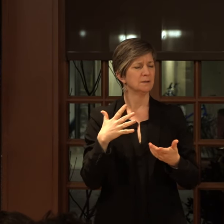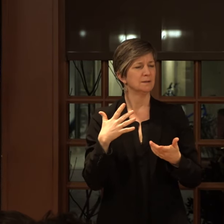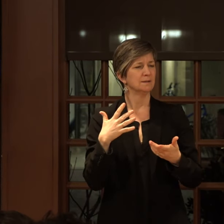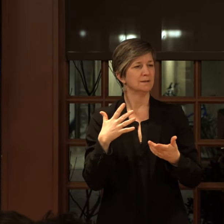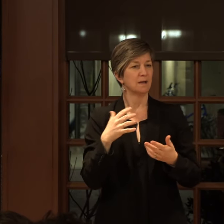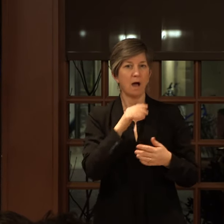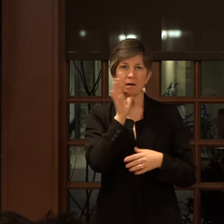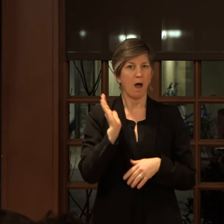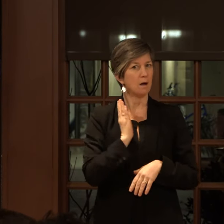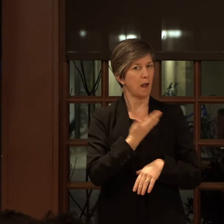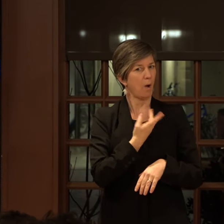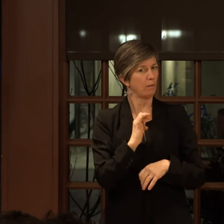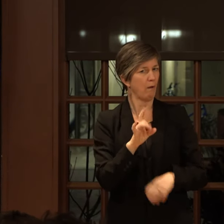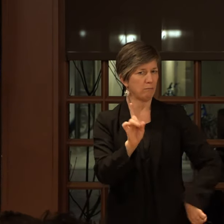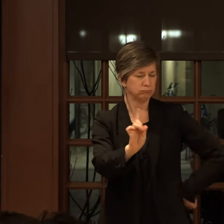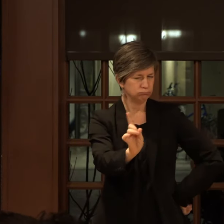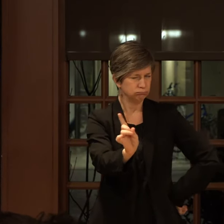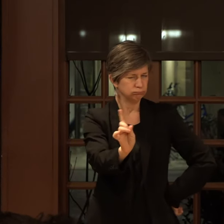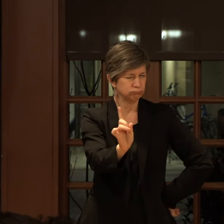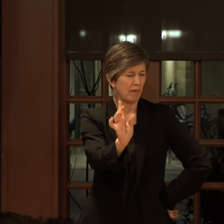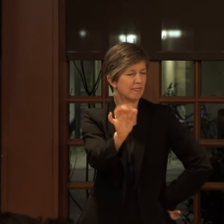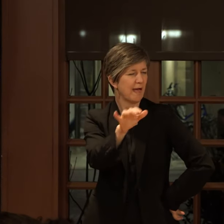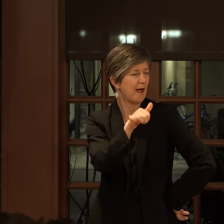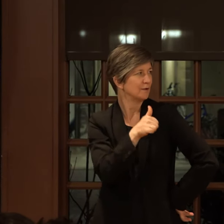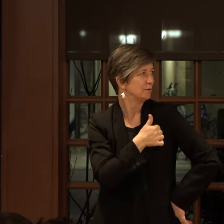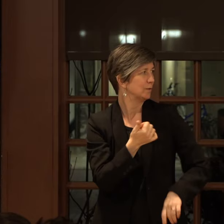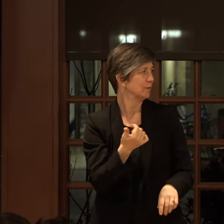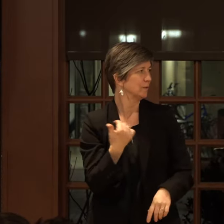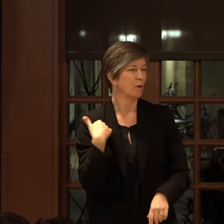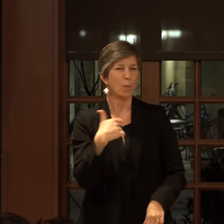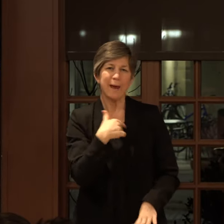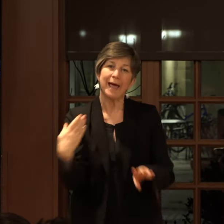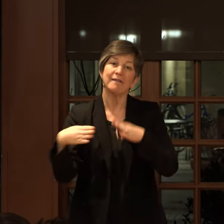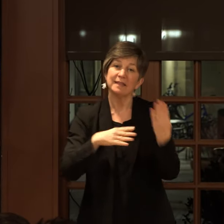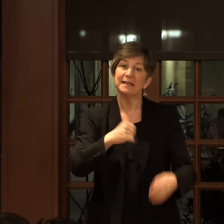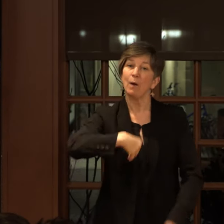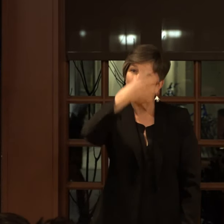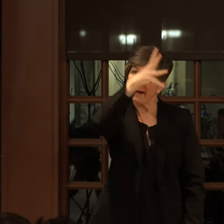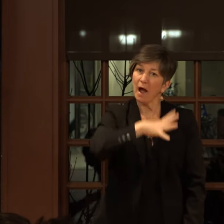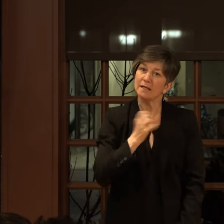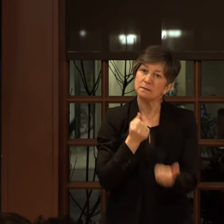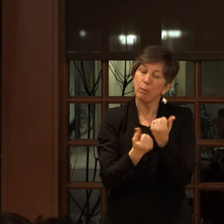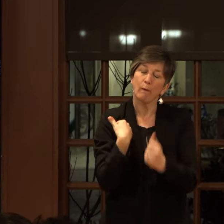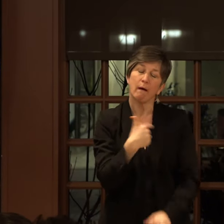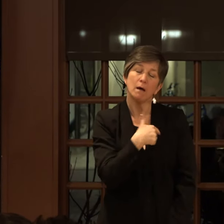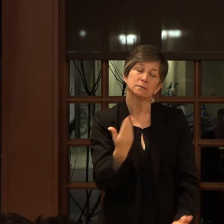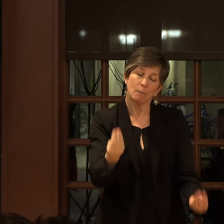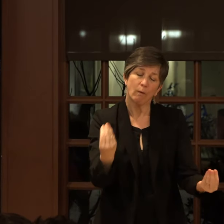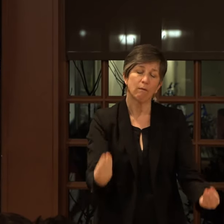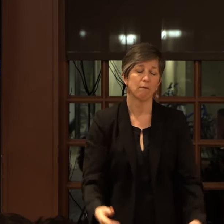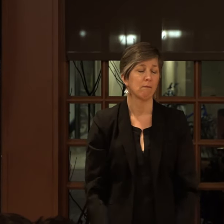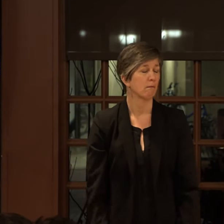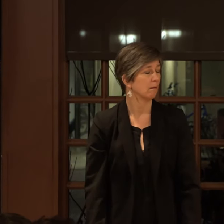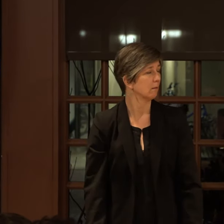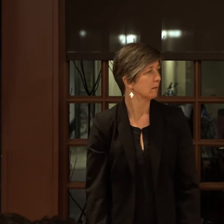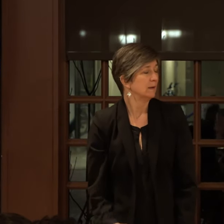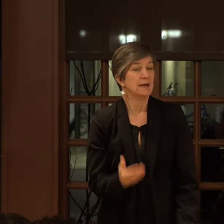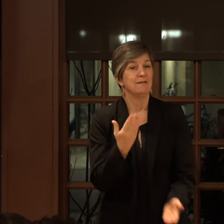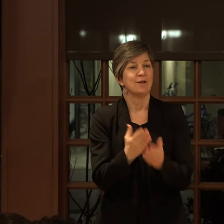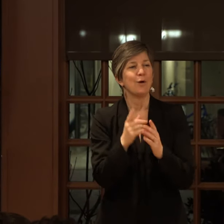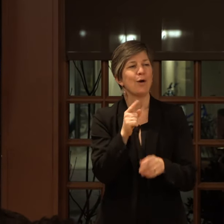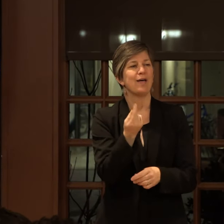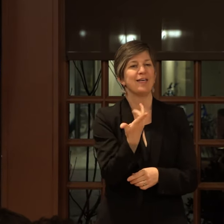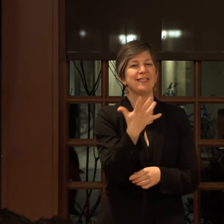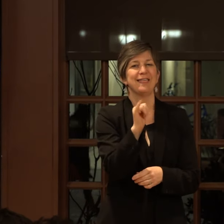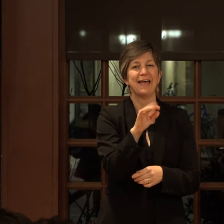not in our yard, right? We've got the dead white dudes on our side, and they say no. You know, even though they, them